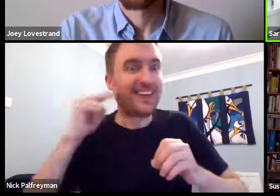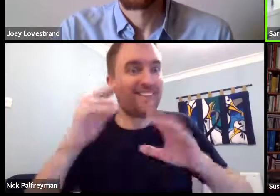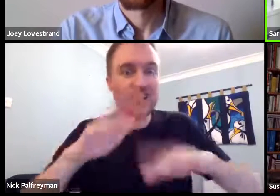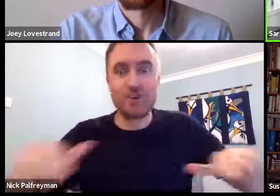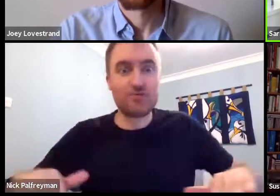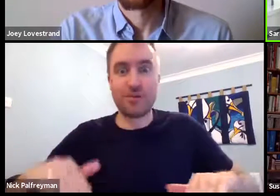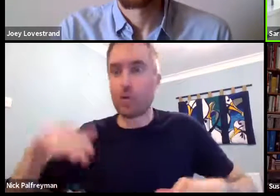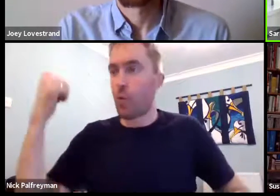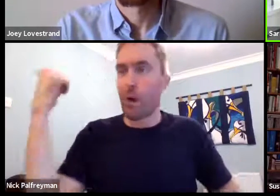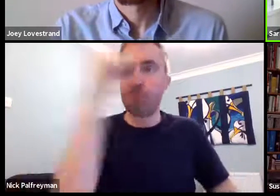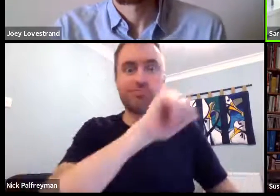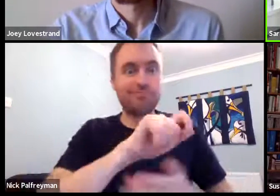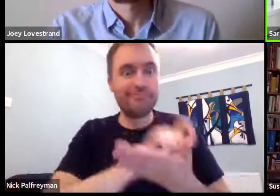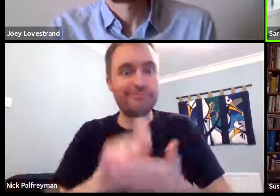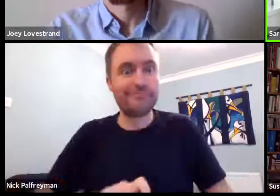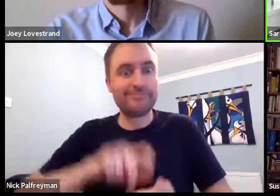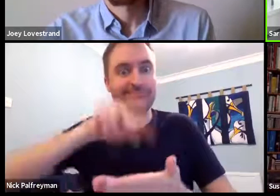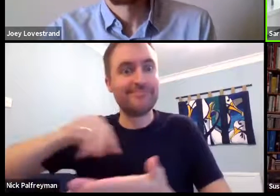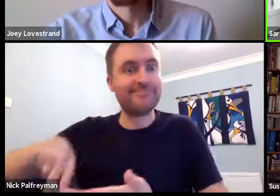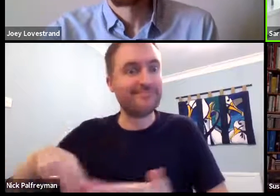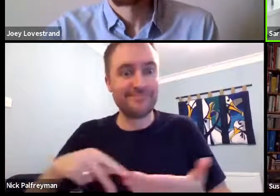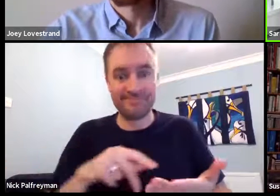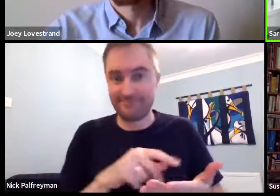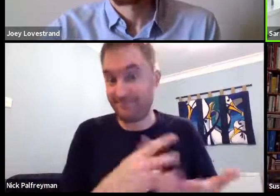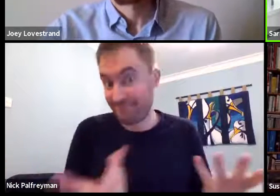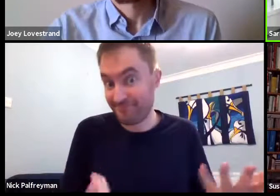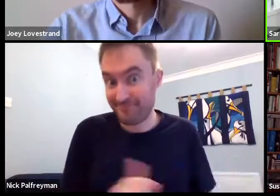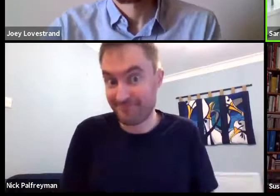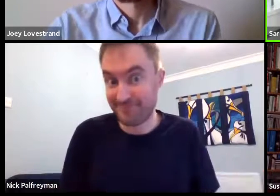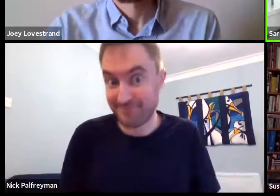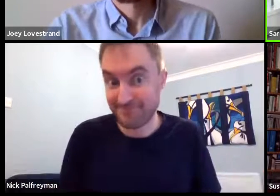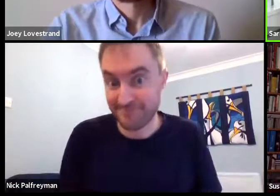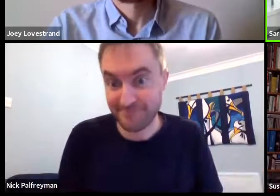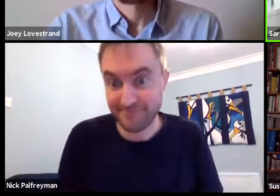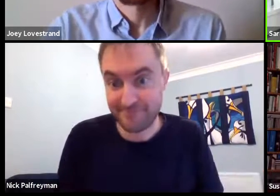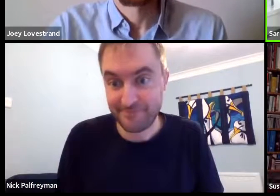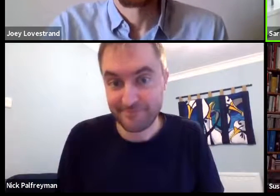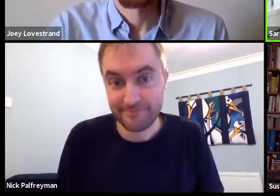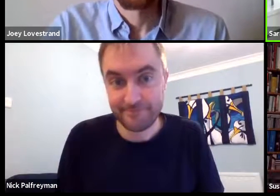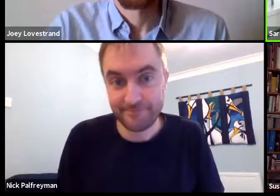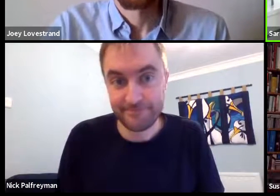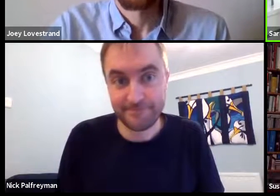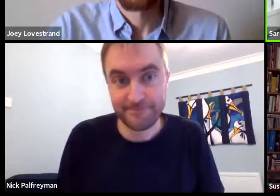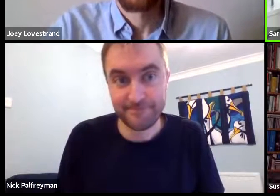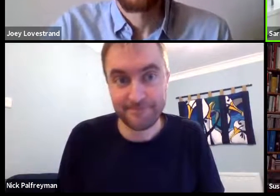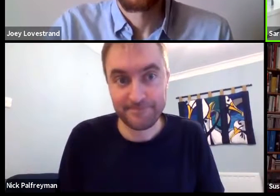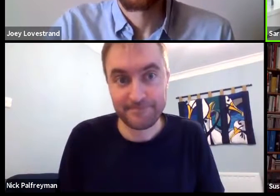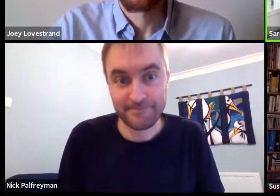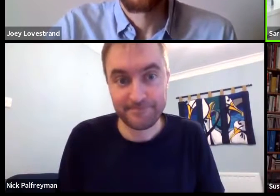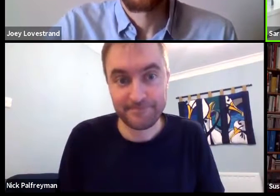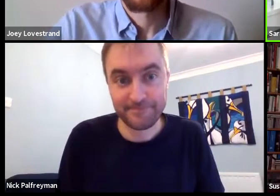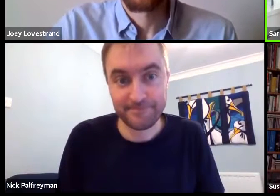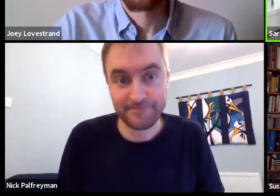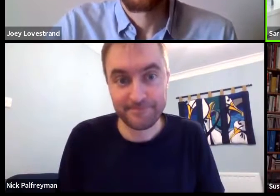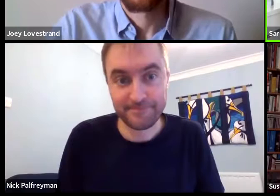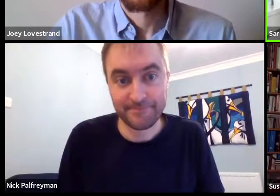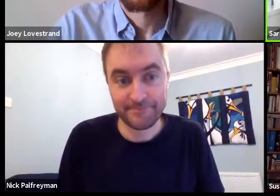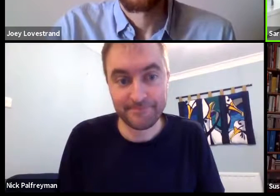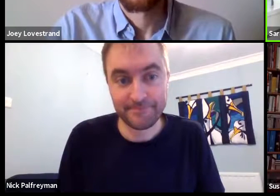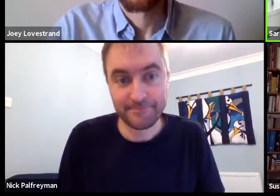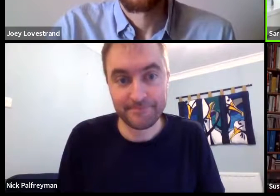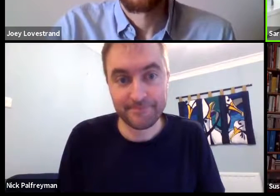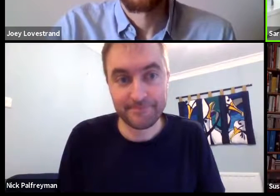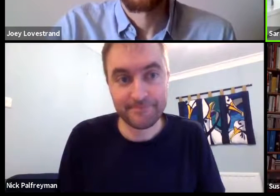It's just not being established. It's not being used by deaf children. It's not being used in literacy or any other means.